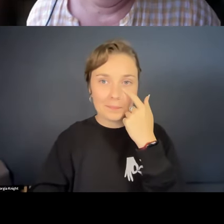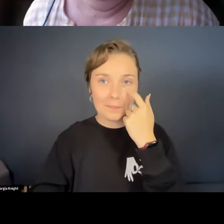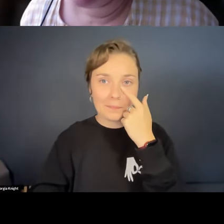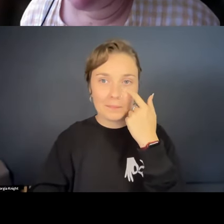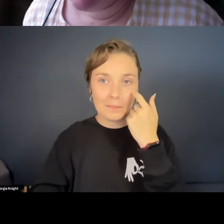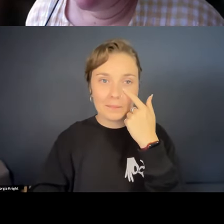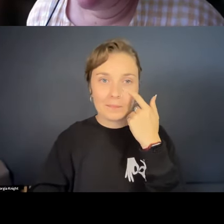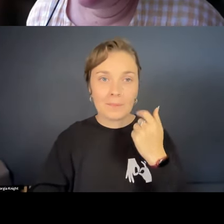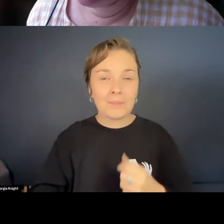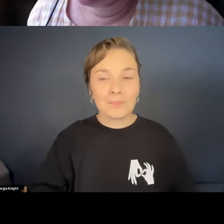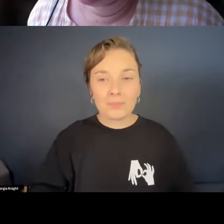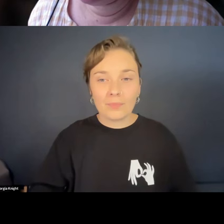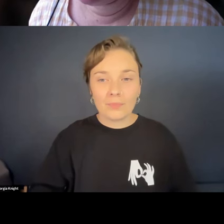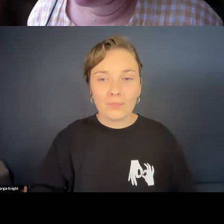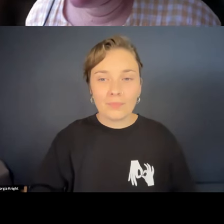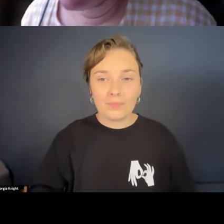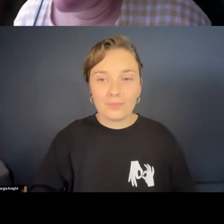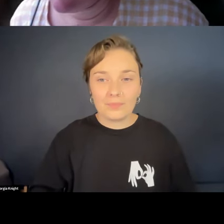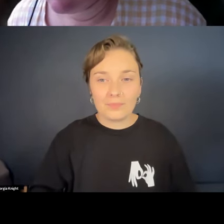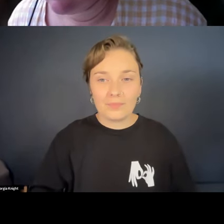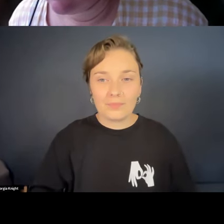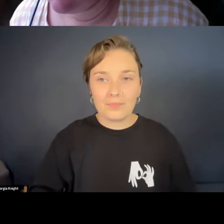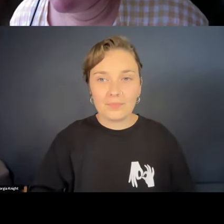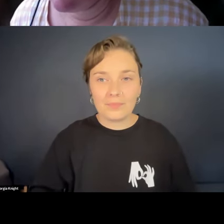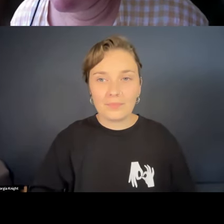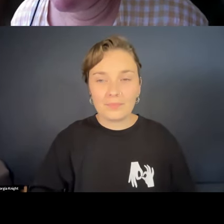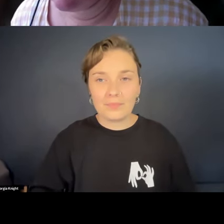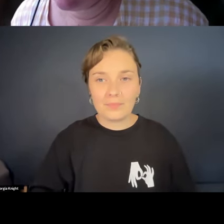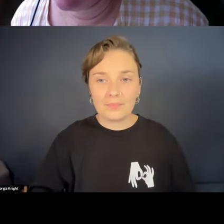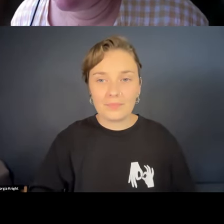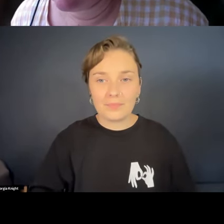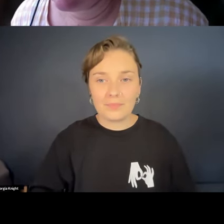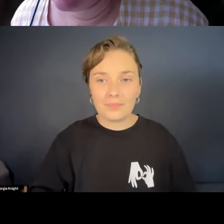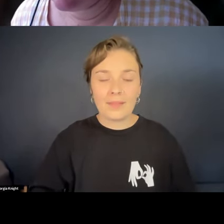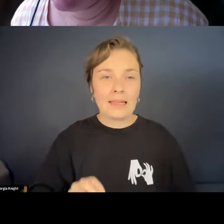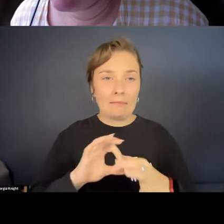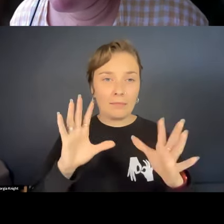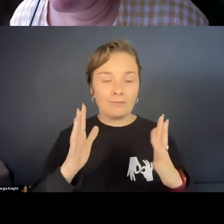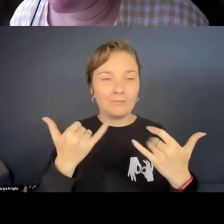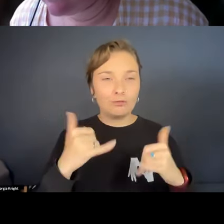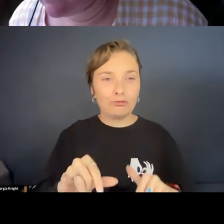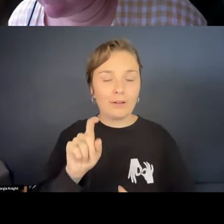And I'm going to go back to my other screen. Oh, I'm about to leave the webinar. That's not the right button.